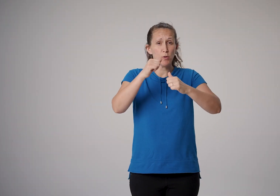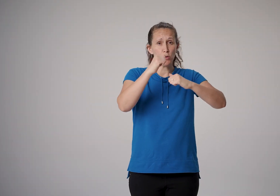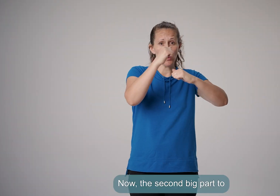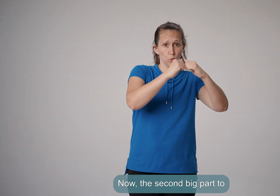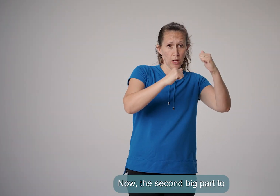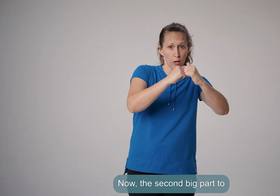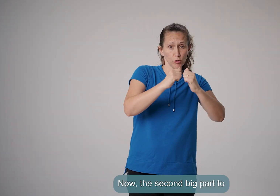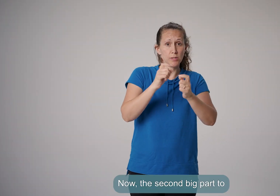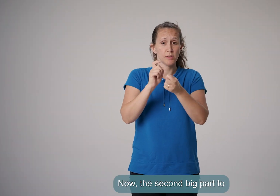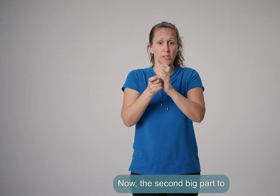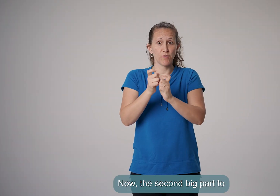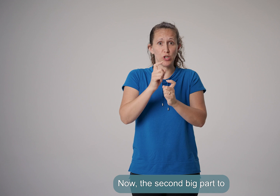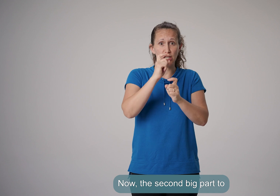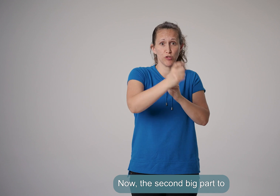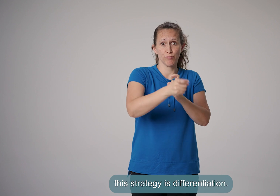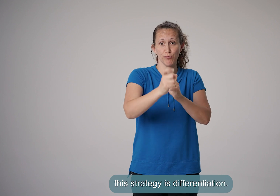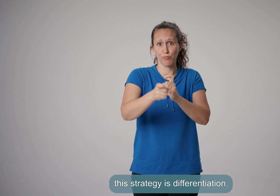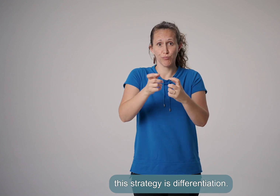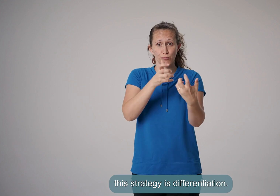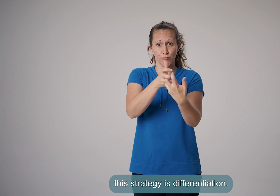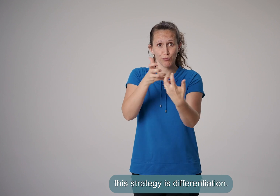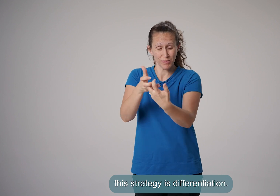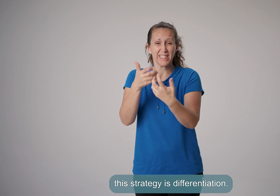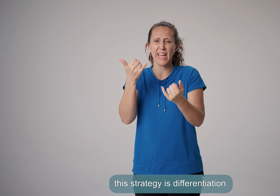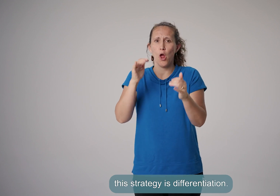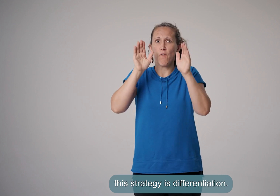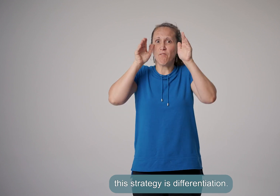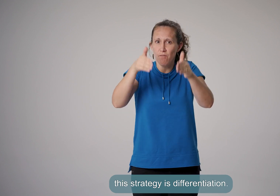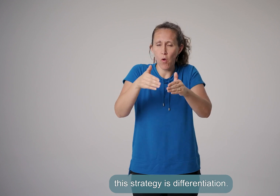Now, the second big part to this strategy is differentiation.